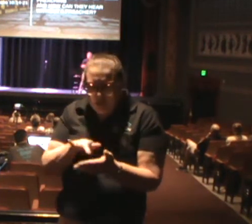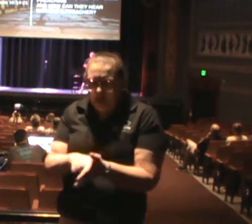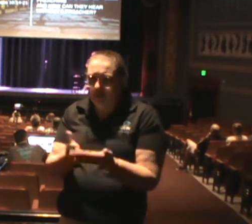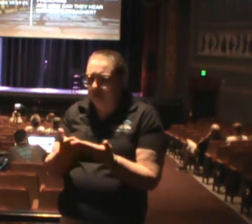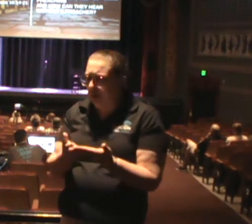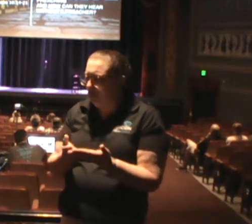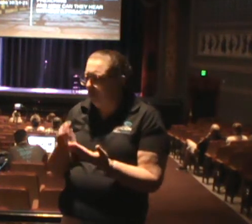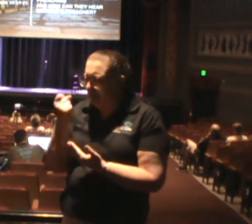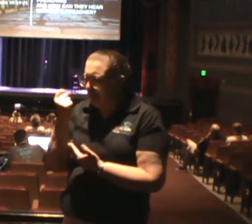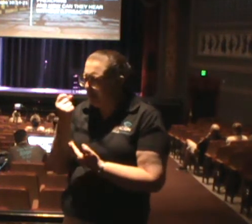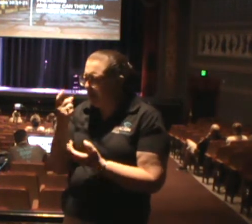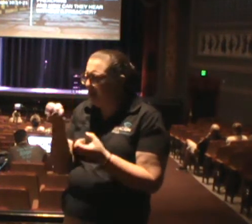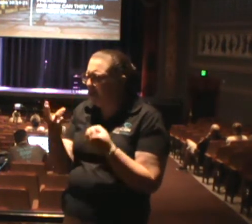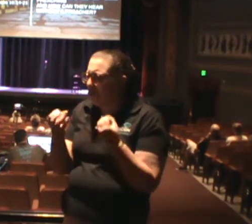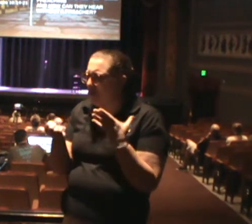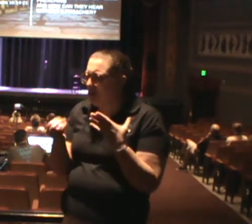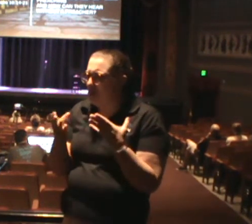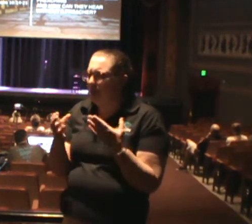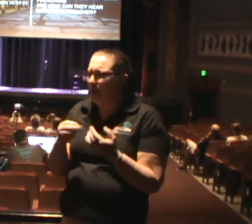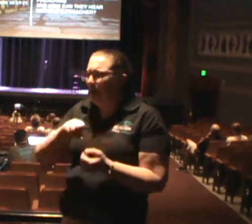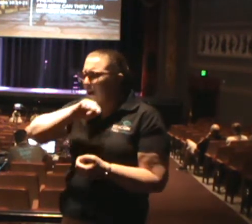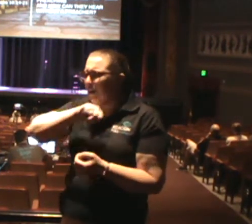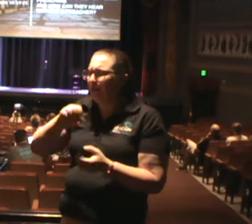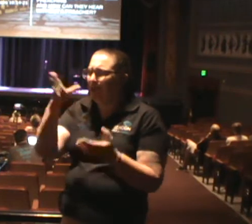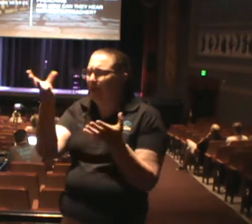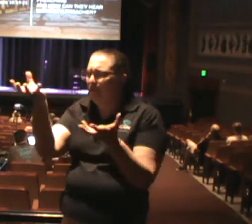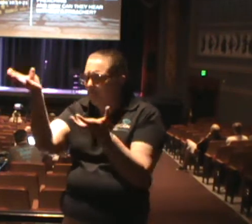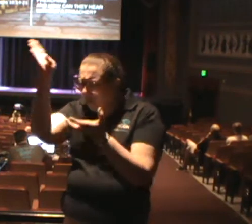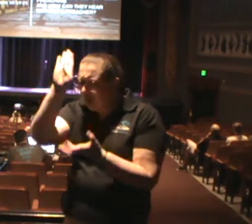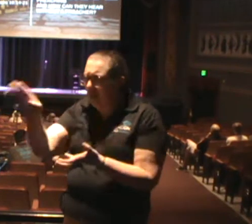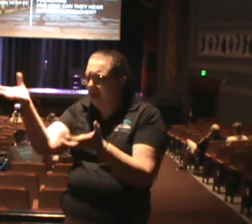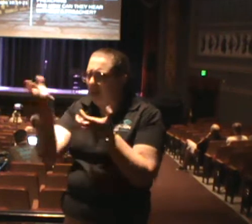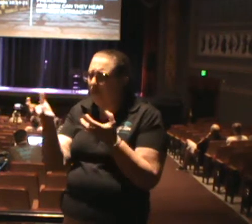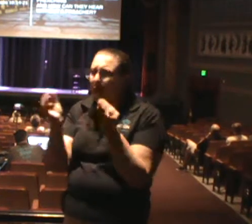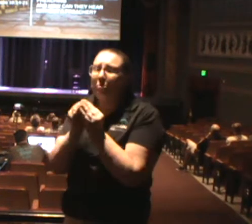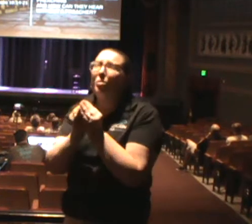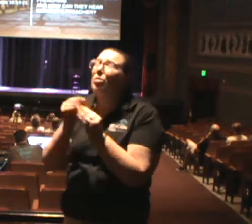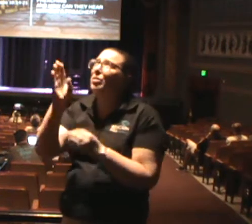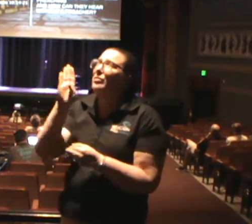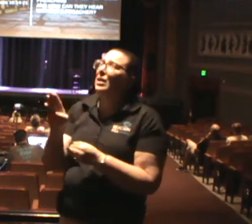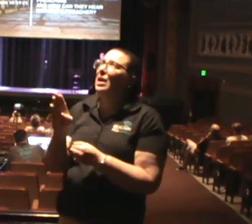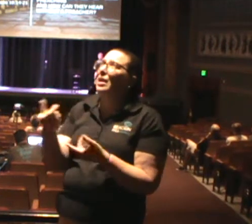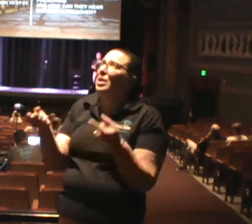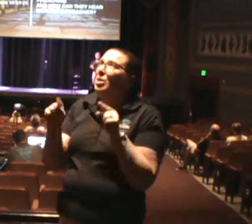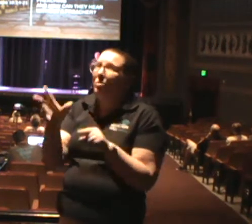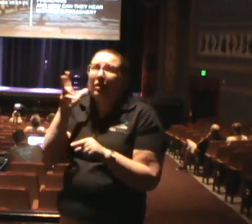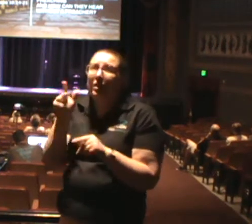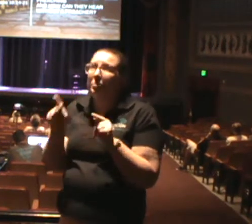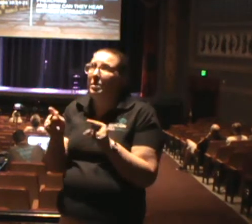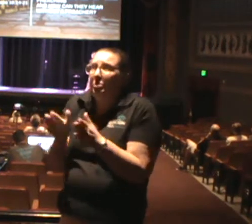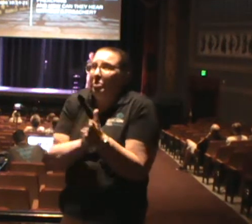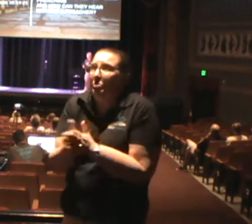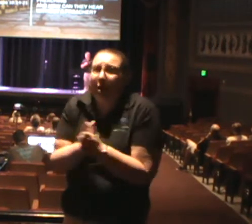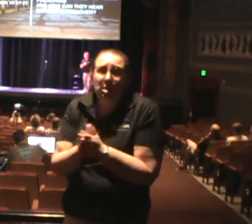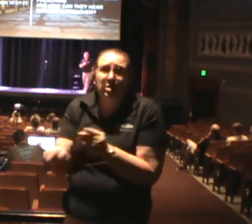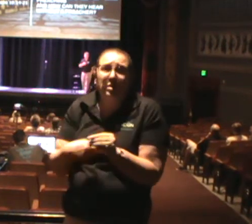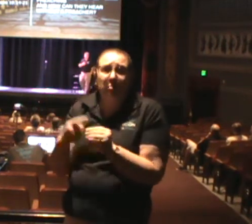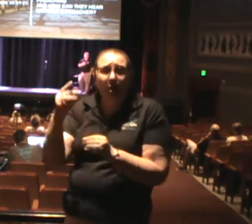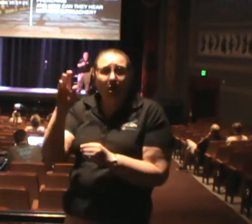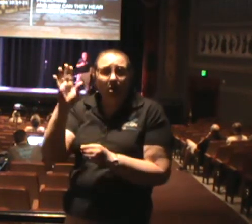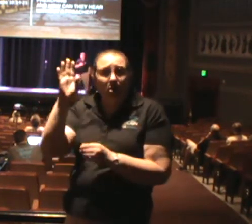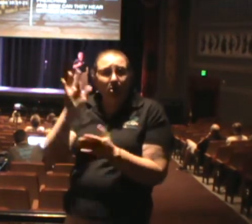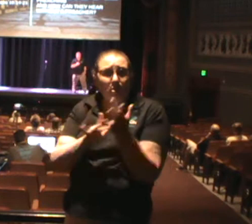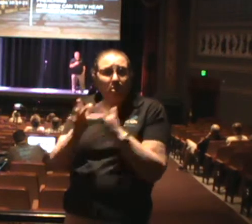love God and how much I want more of God. When I hear people that are passionate about Jesus, you know what it makes me want to do? It makes me want to be more